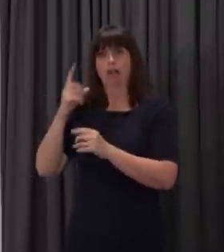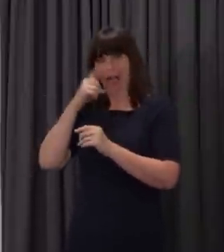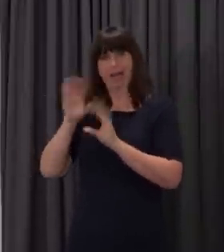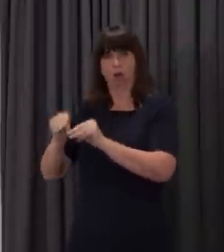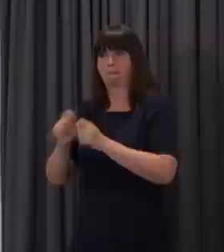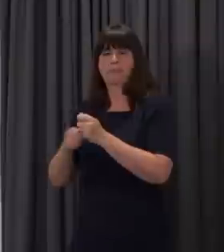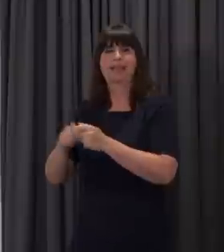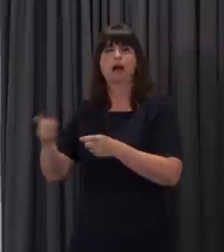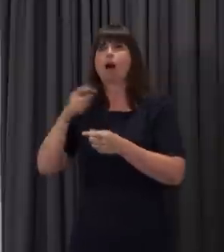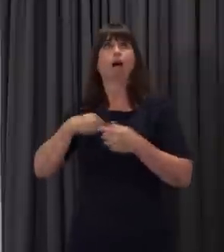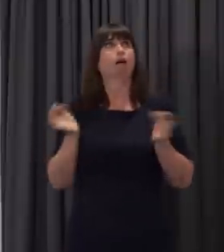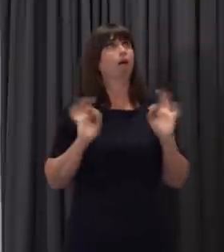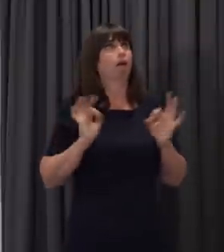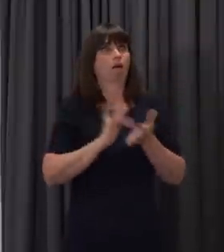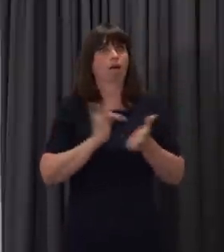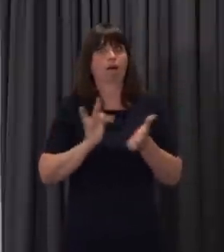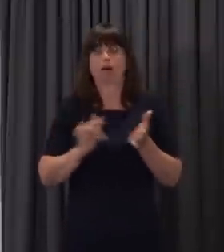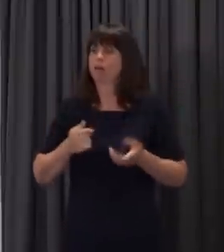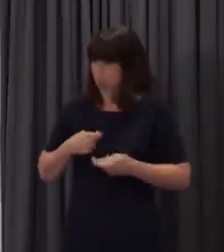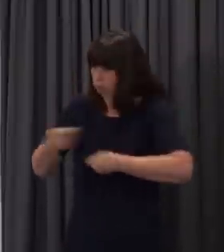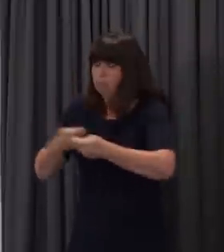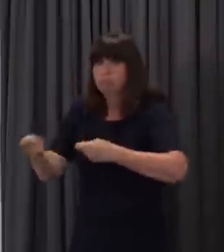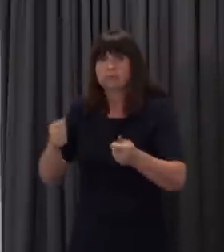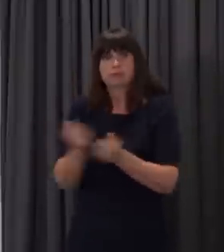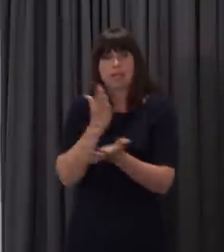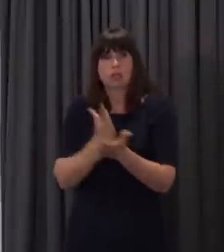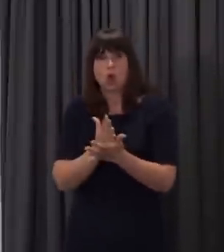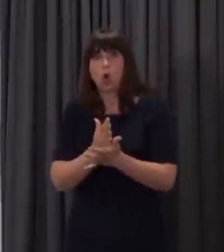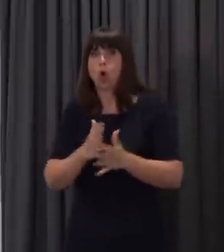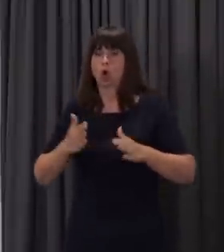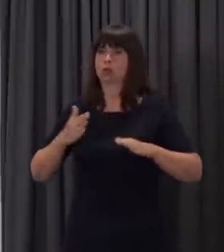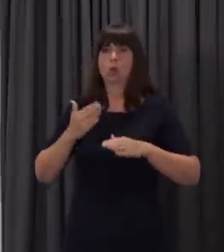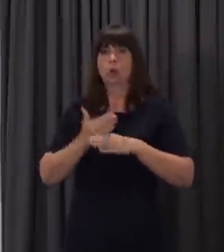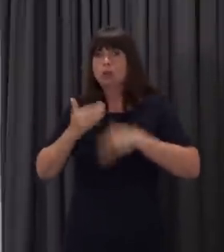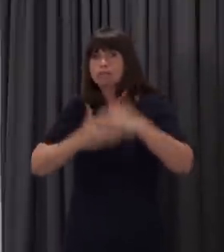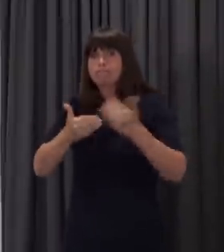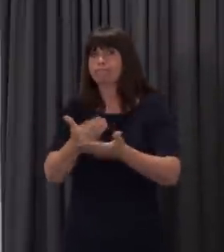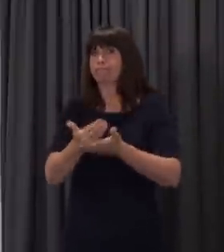education authorities and councils to ensure that we can operationalise this safely.